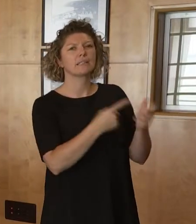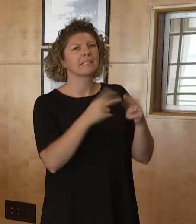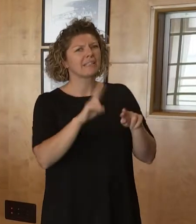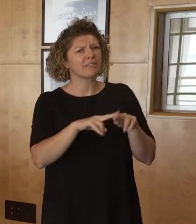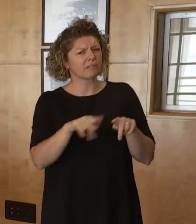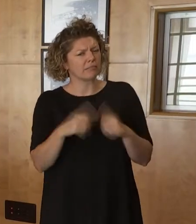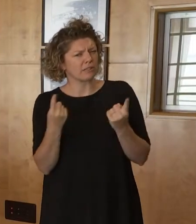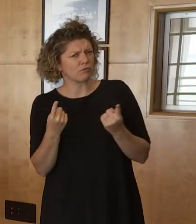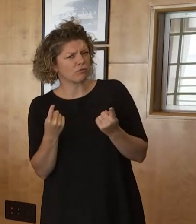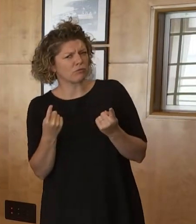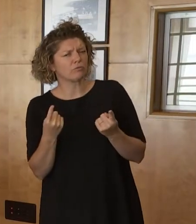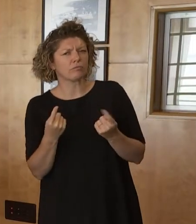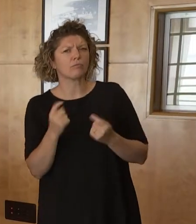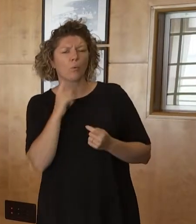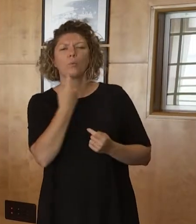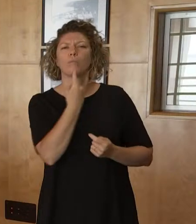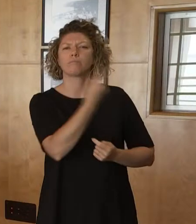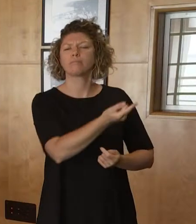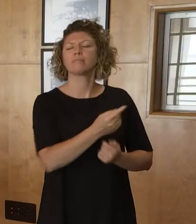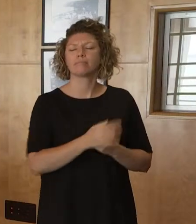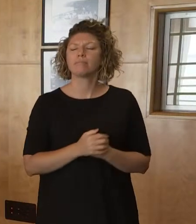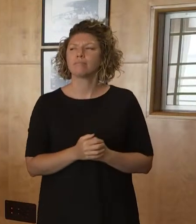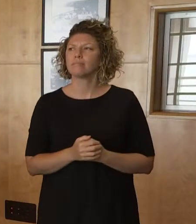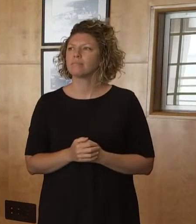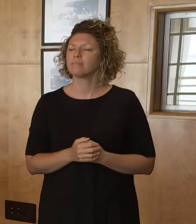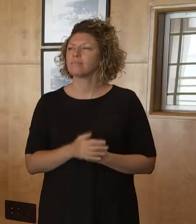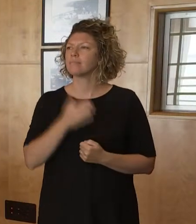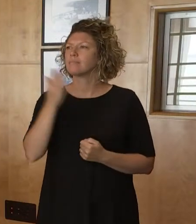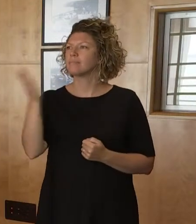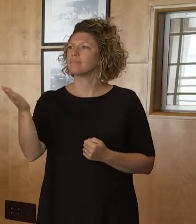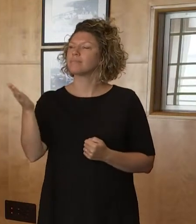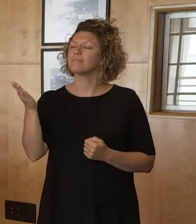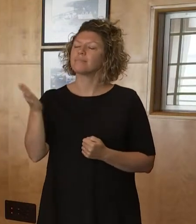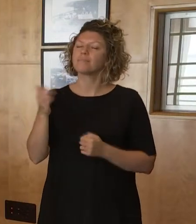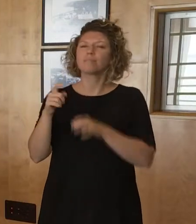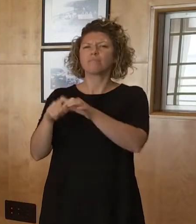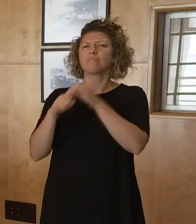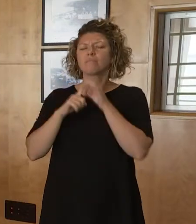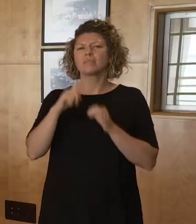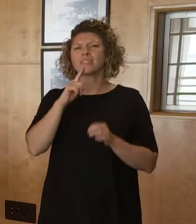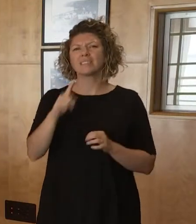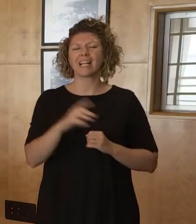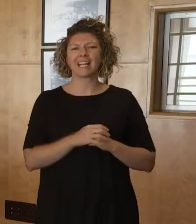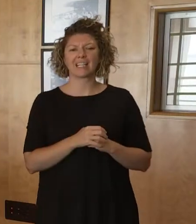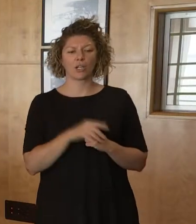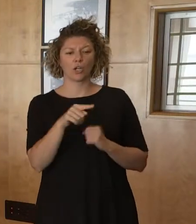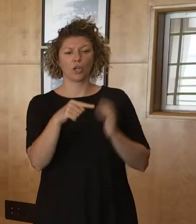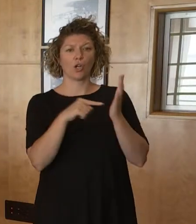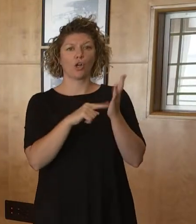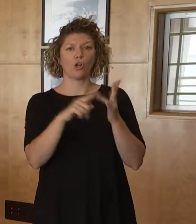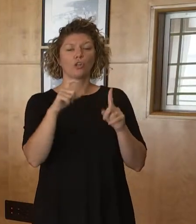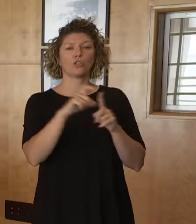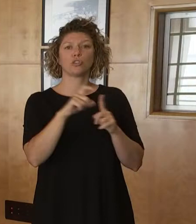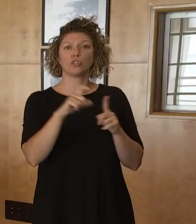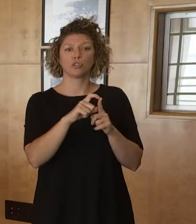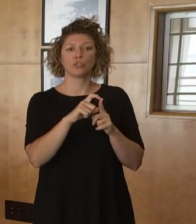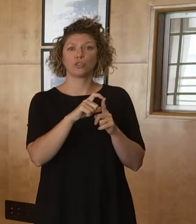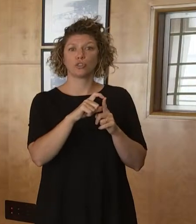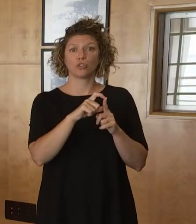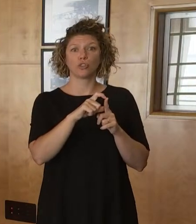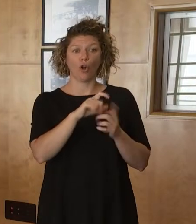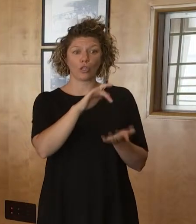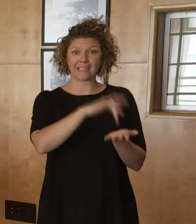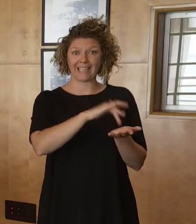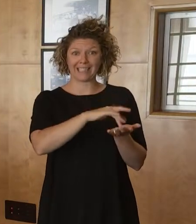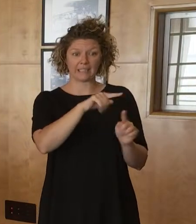difference to that, that we provide that offline. 67 beds have been redeployed from the TOD to the CNR. That's dramatically reduced its capacity against